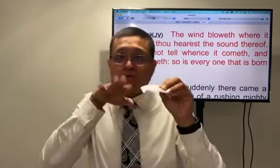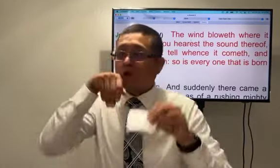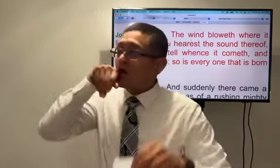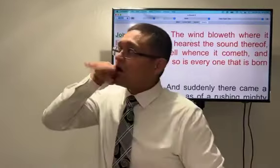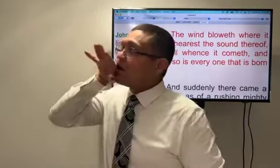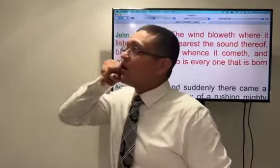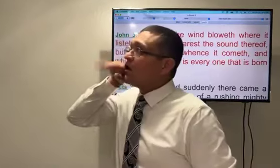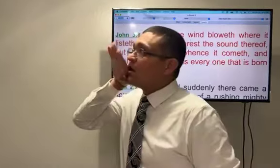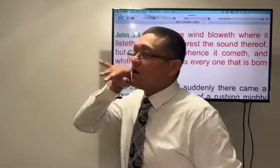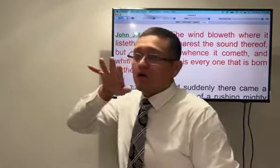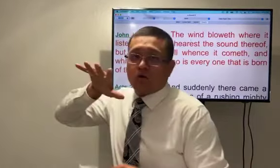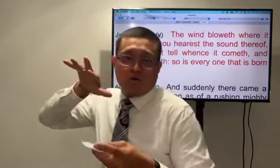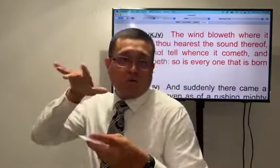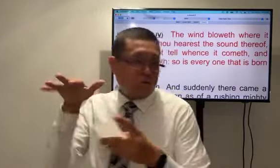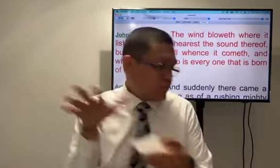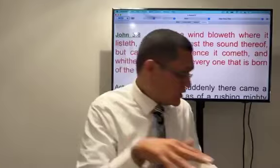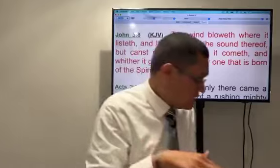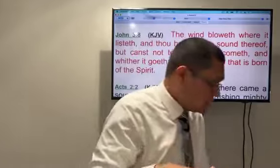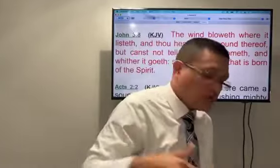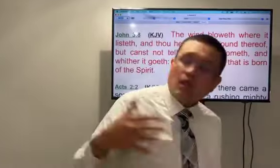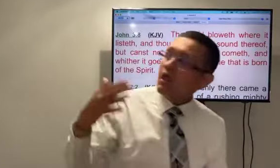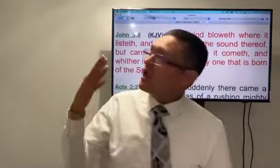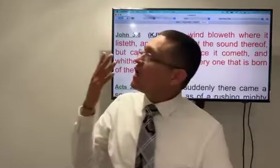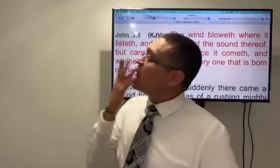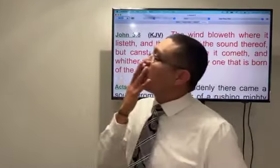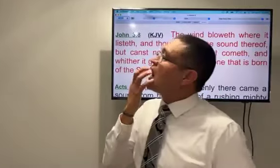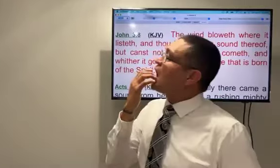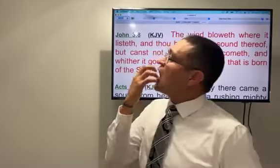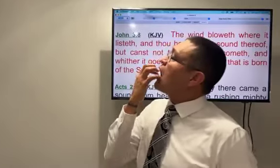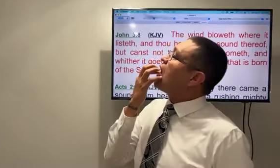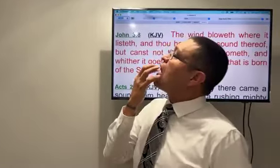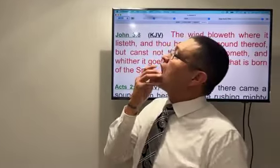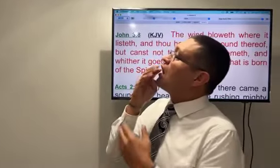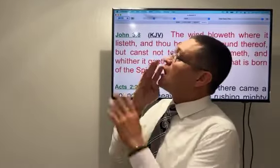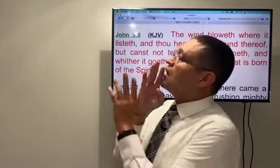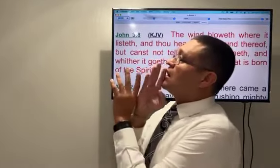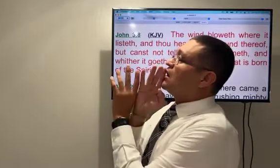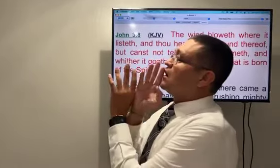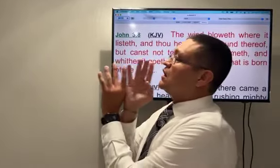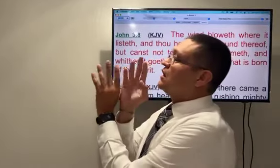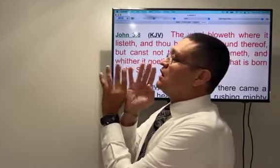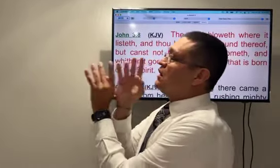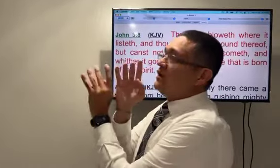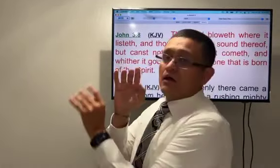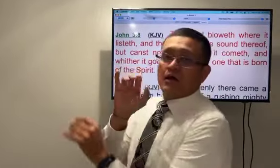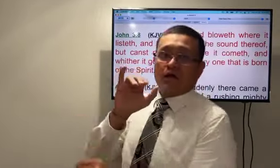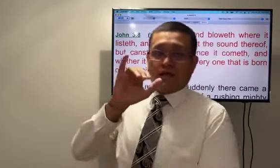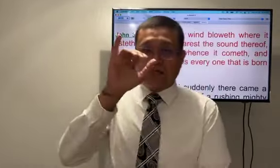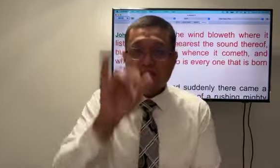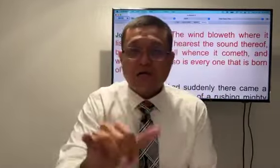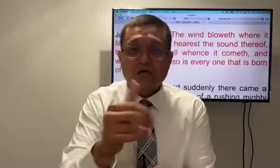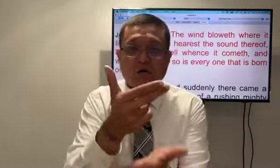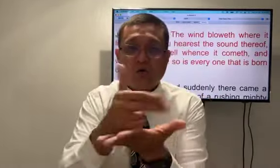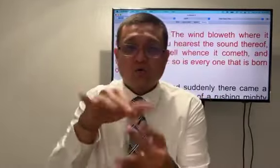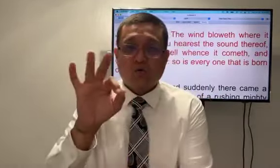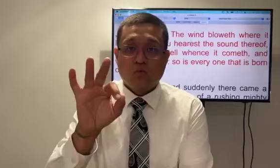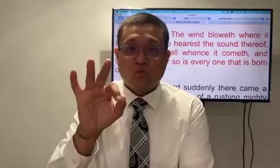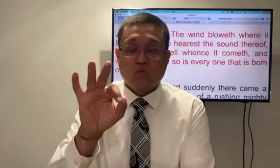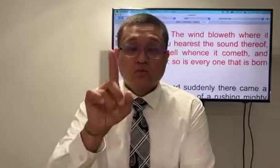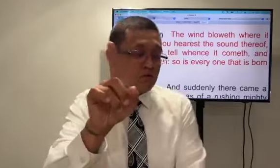so when I blow it rattles it's the same as your tongue when the spirit of God hits you you begin to speak in